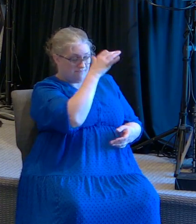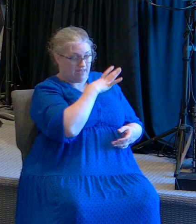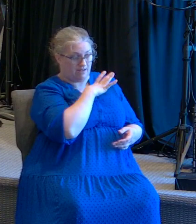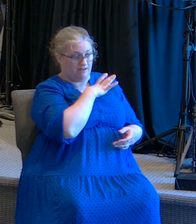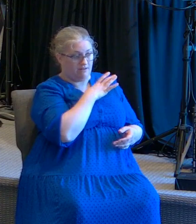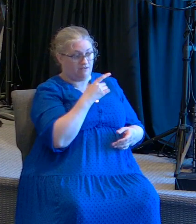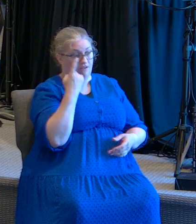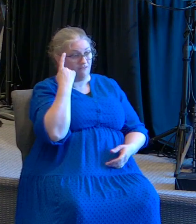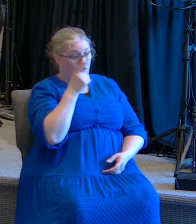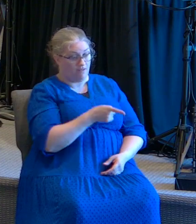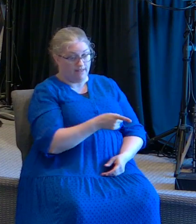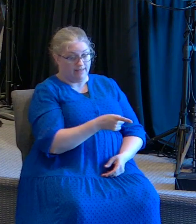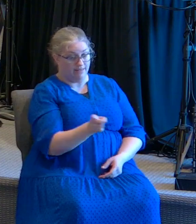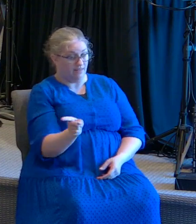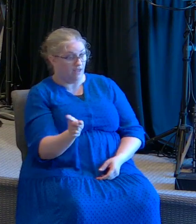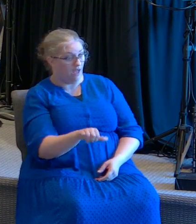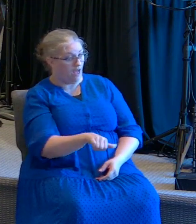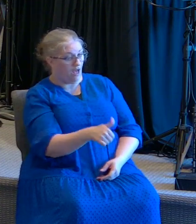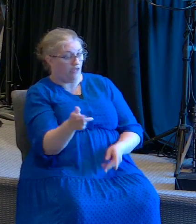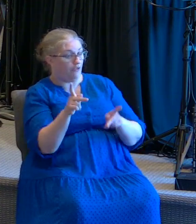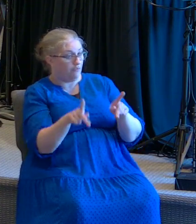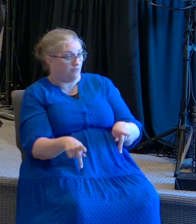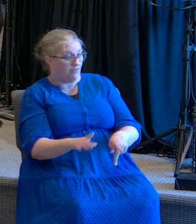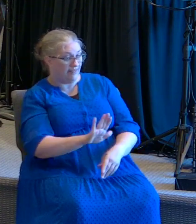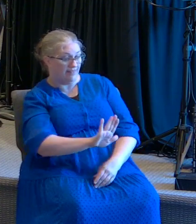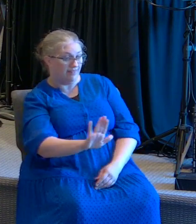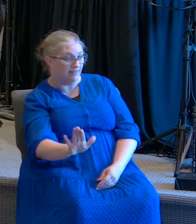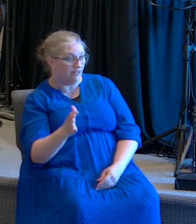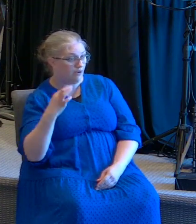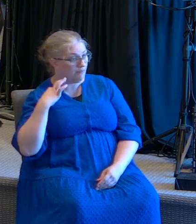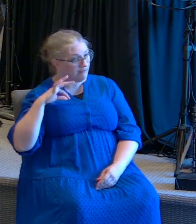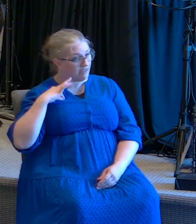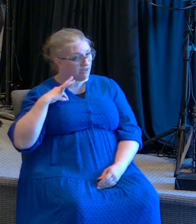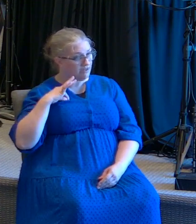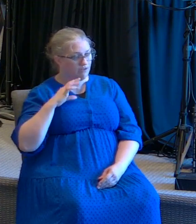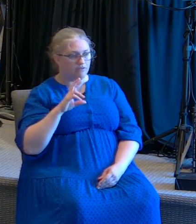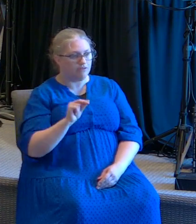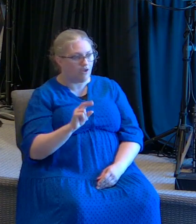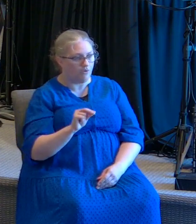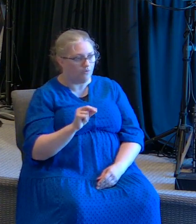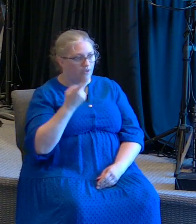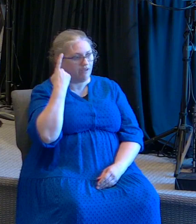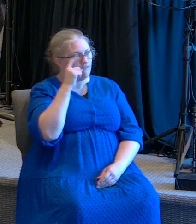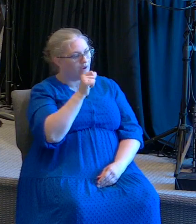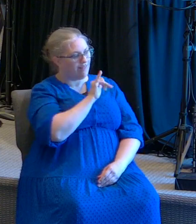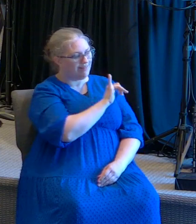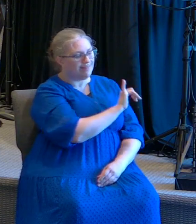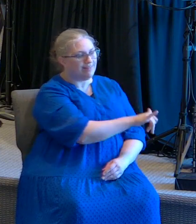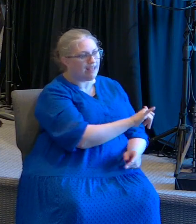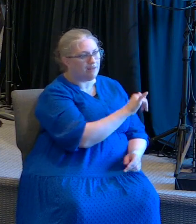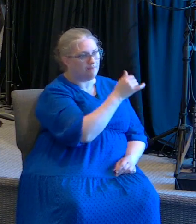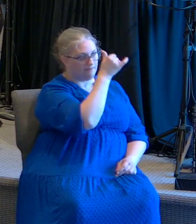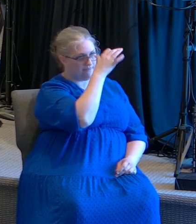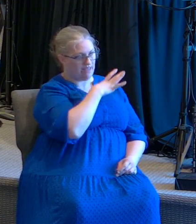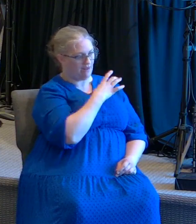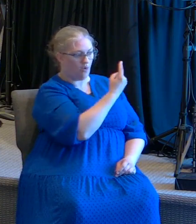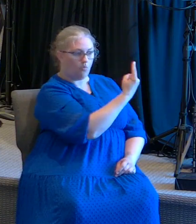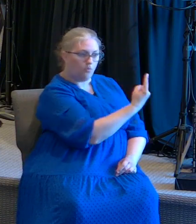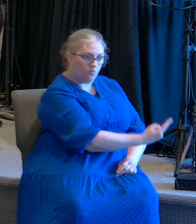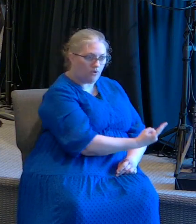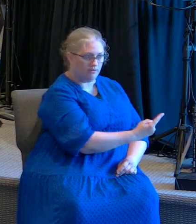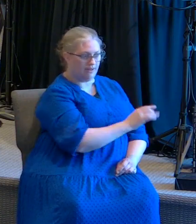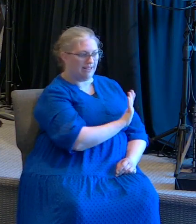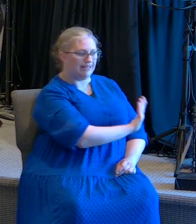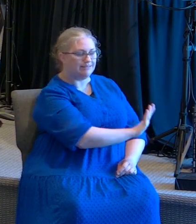Perdonarlo no era por causa de él, de los que estaban ahí. Perdonarlo no por causa El perdonarle era a causa de él mismo, del